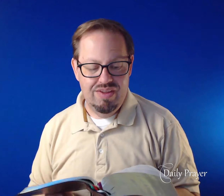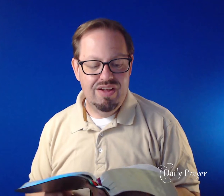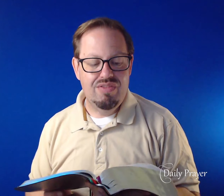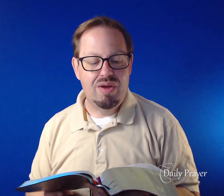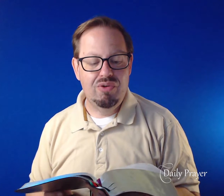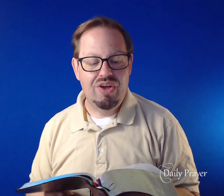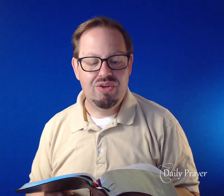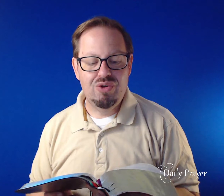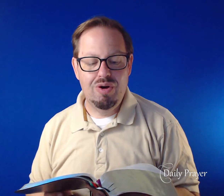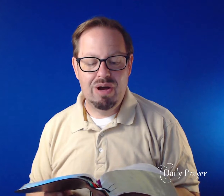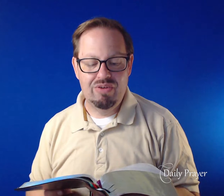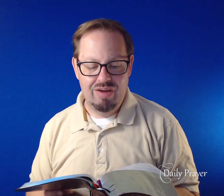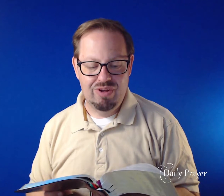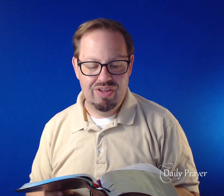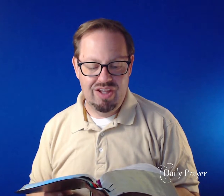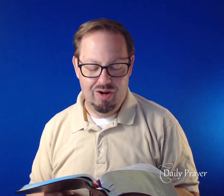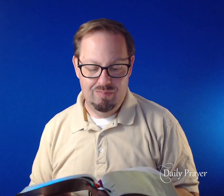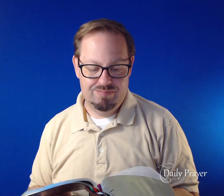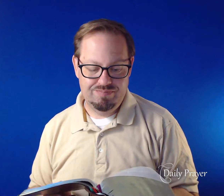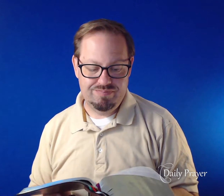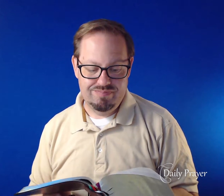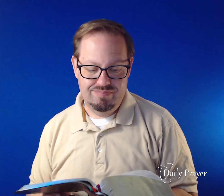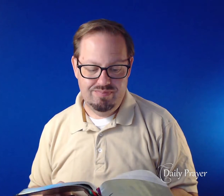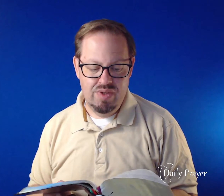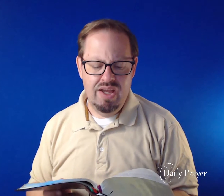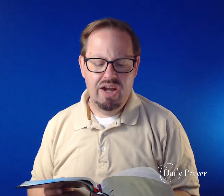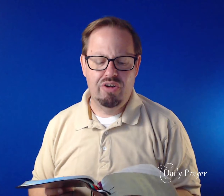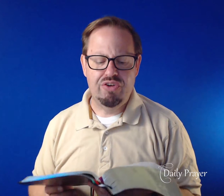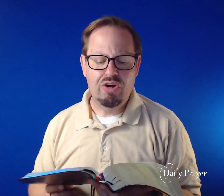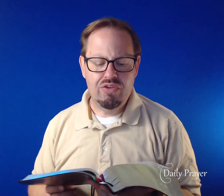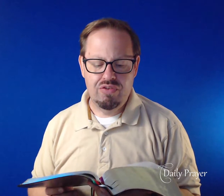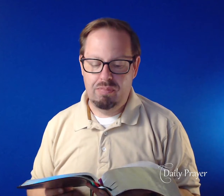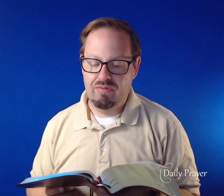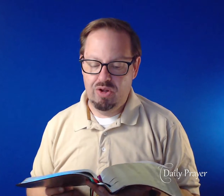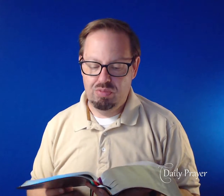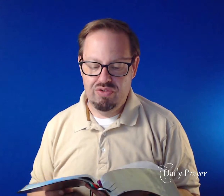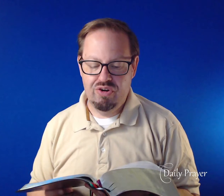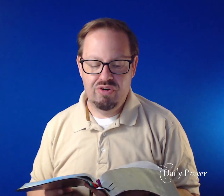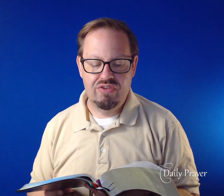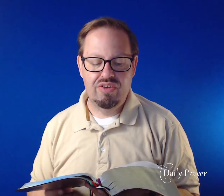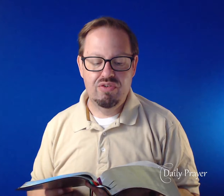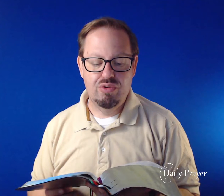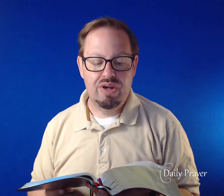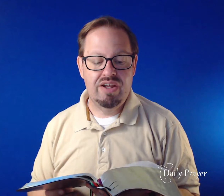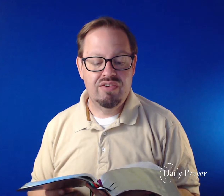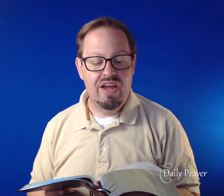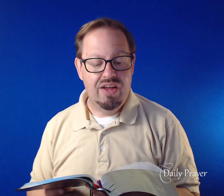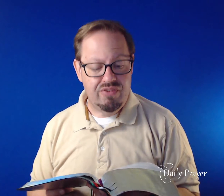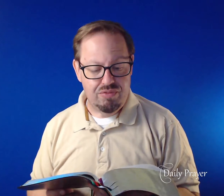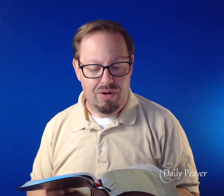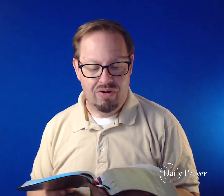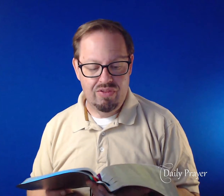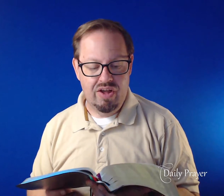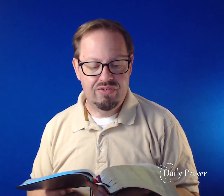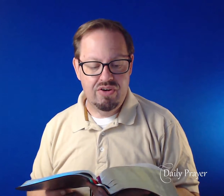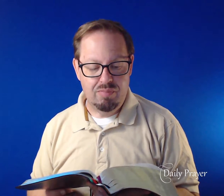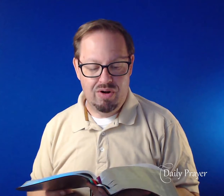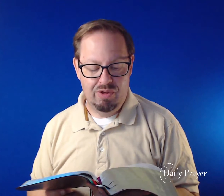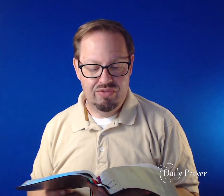They will tell you about everything here. Aristarchus, my fellow prisoner, sends you greetings, as does Mark, the cousin of Barnabas,